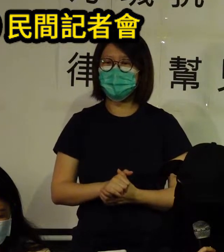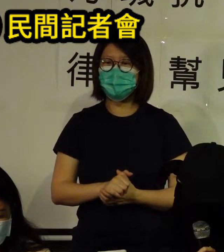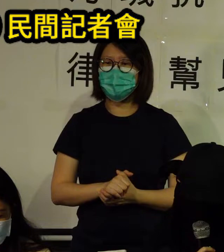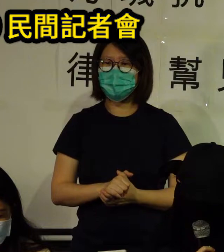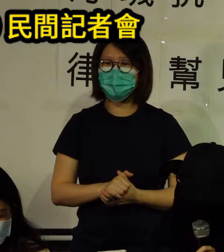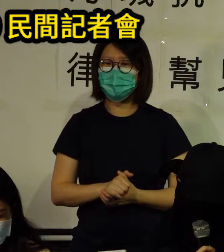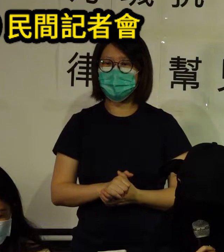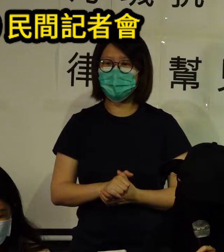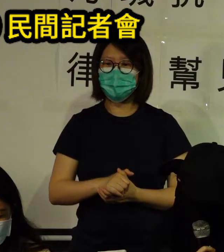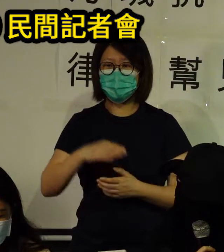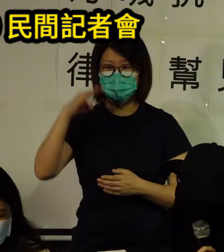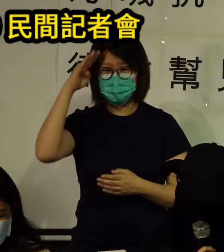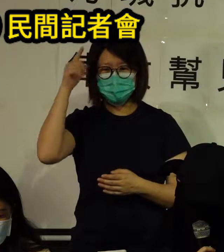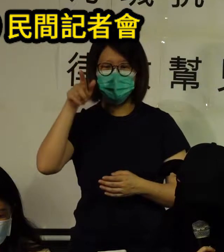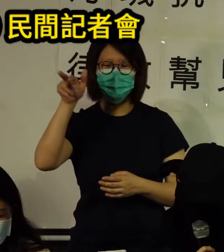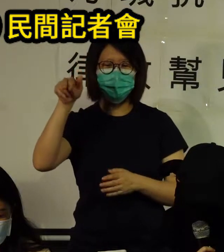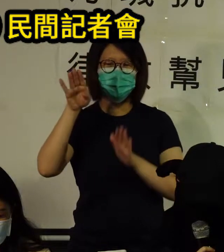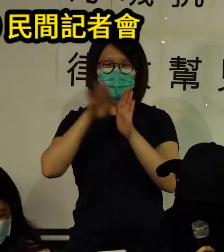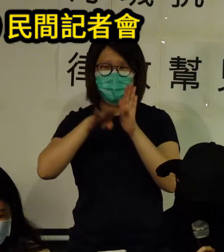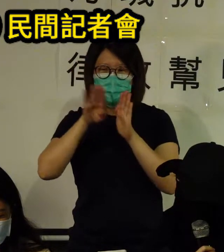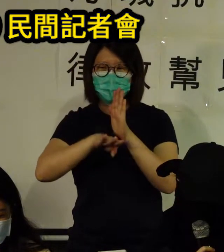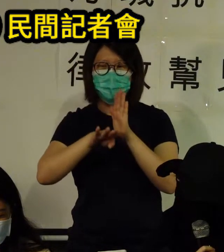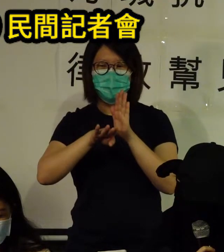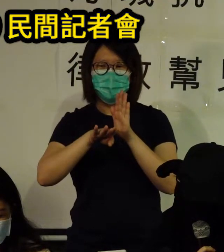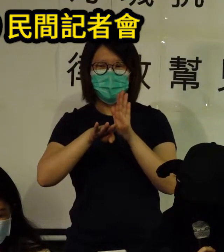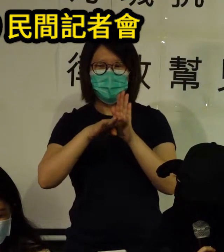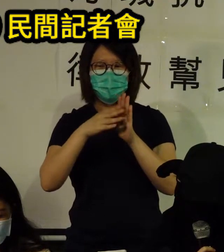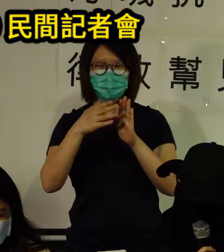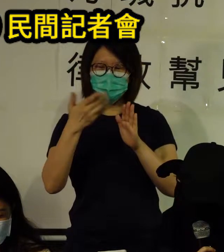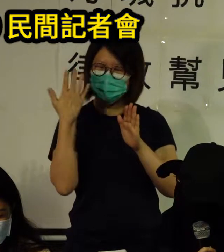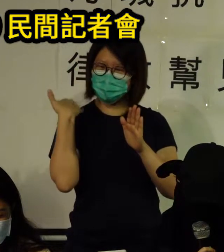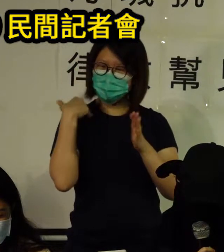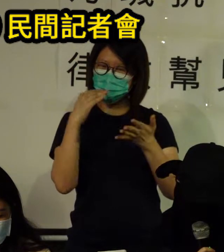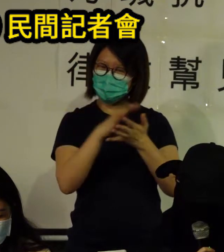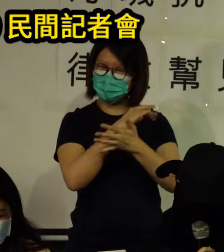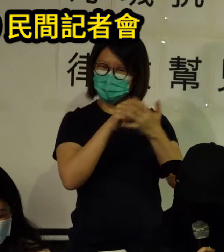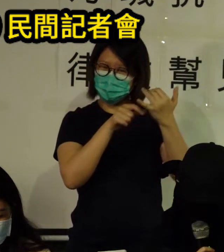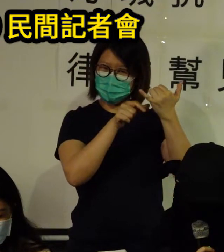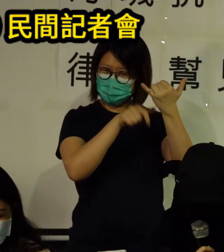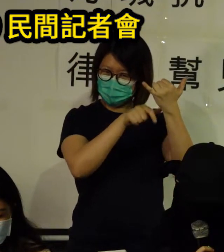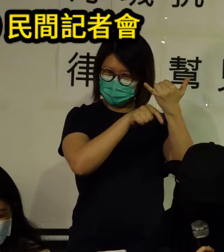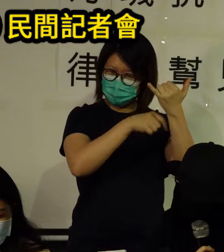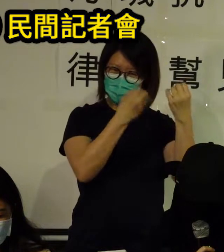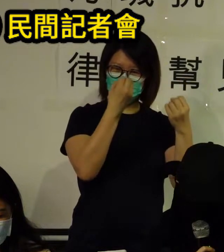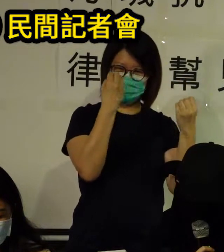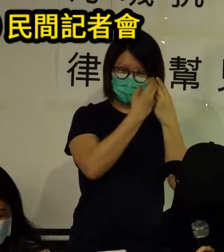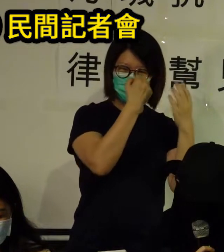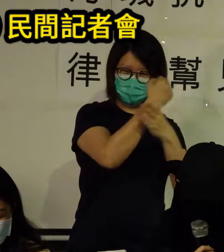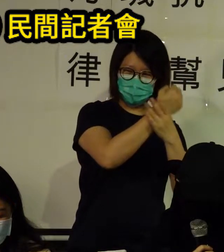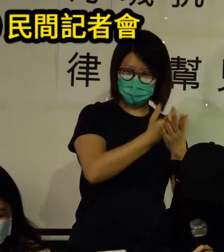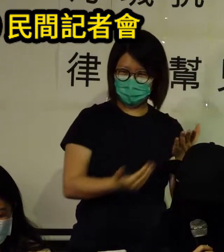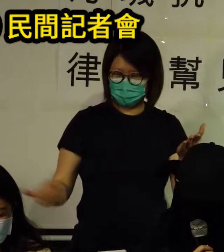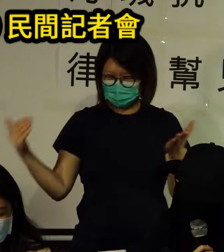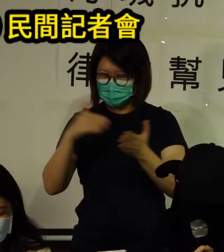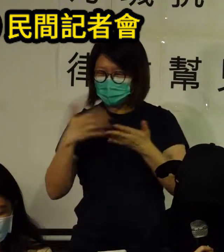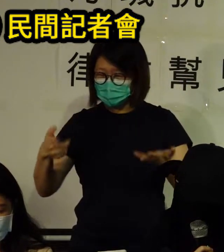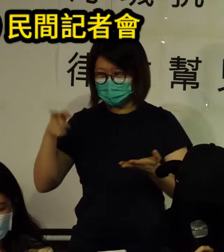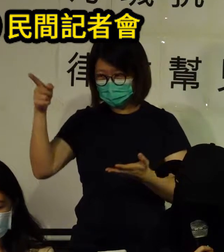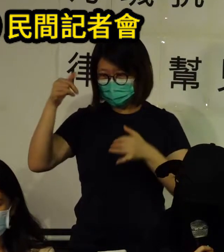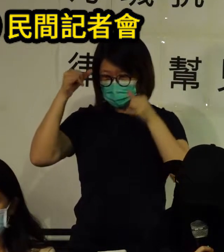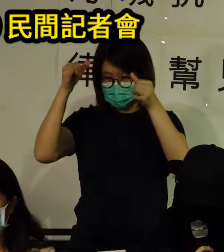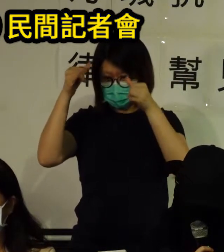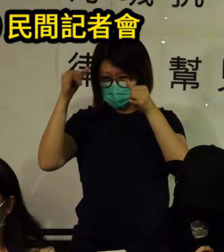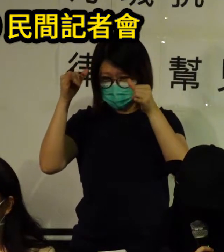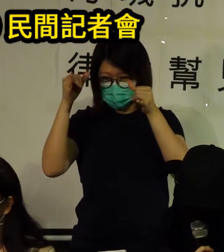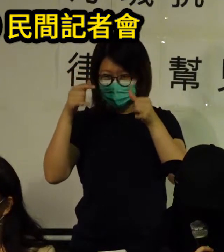and influence popular opinions in the international community furthermore under the anti-